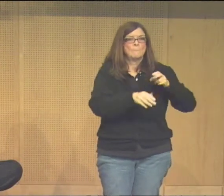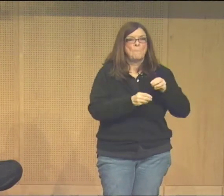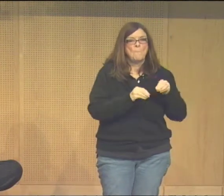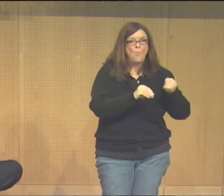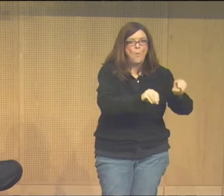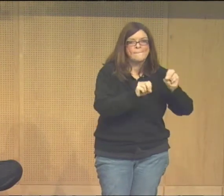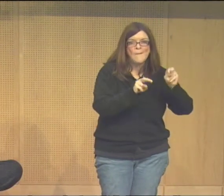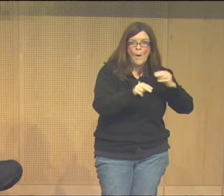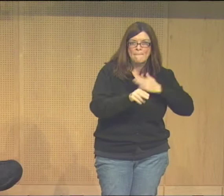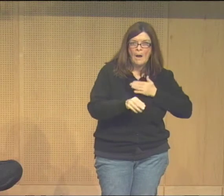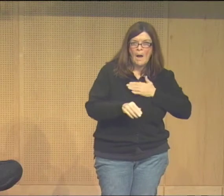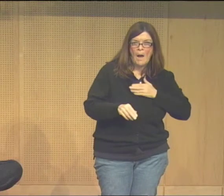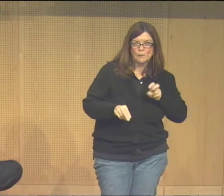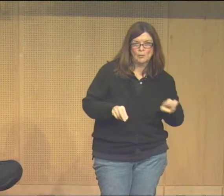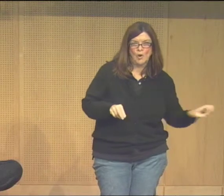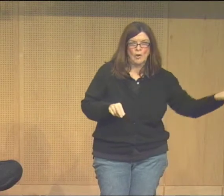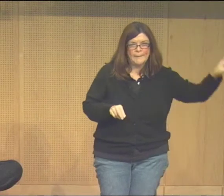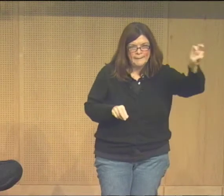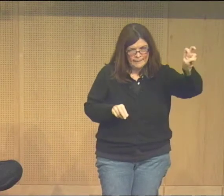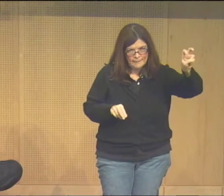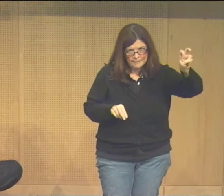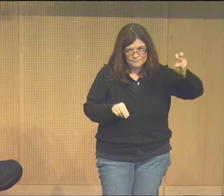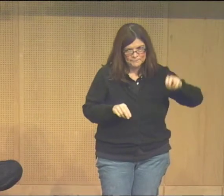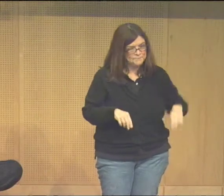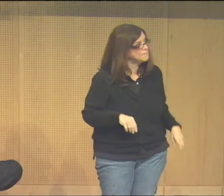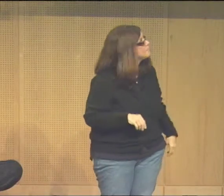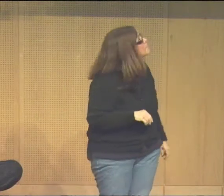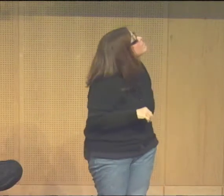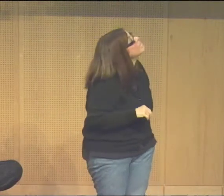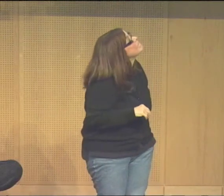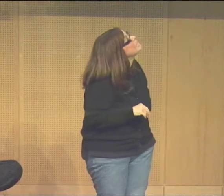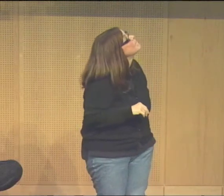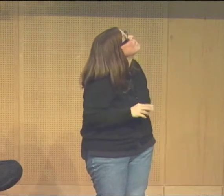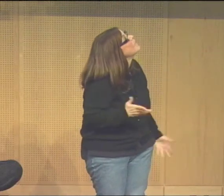We're able to move forward. I'm able to go on my journey and become more of who I am.